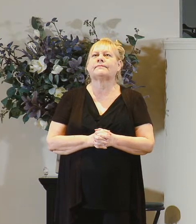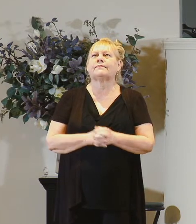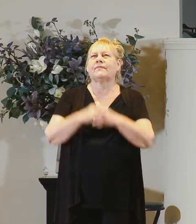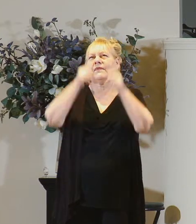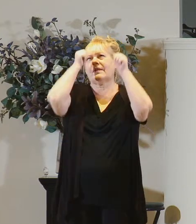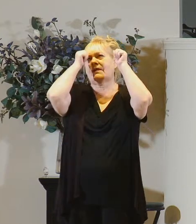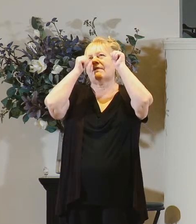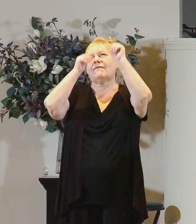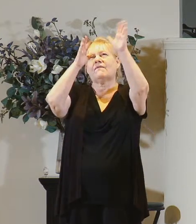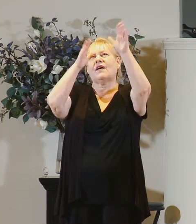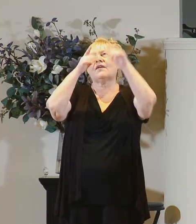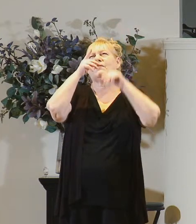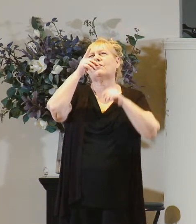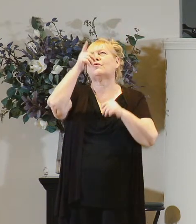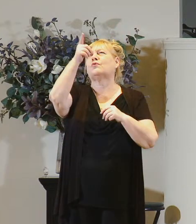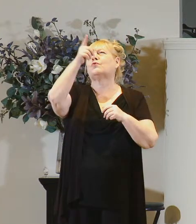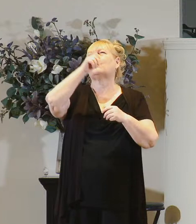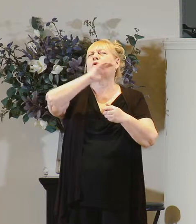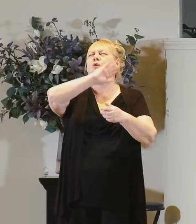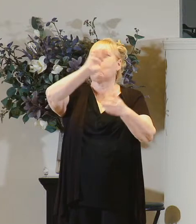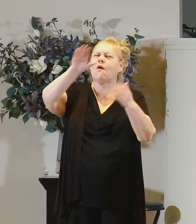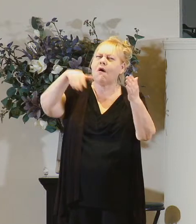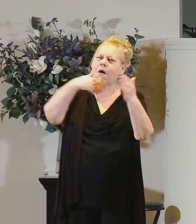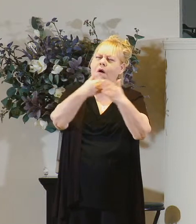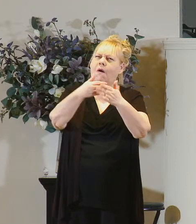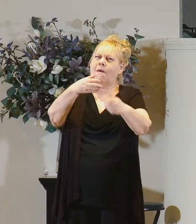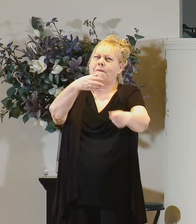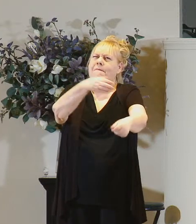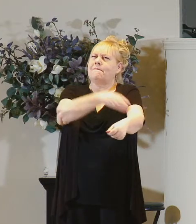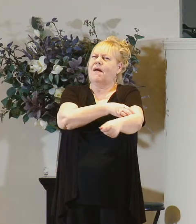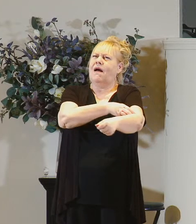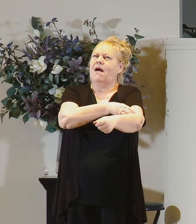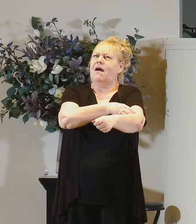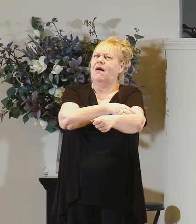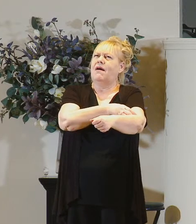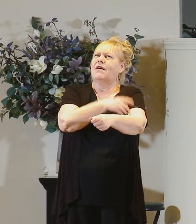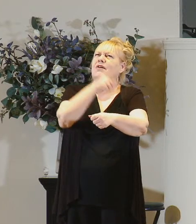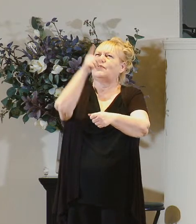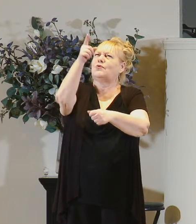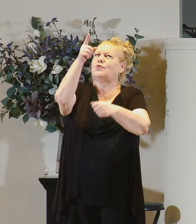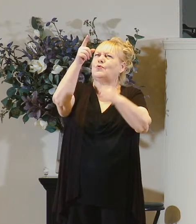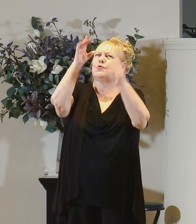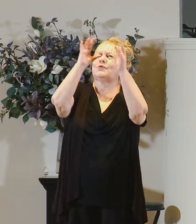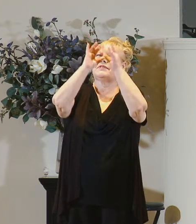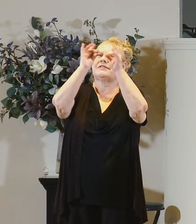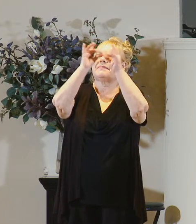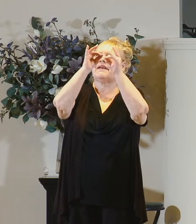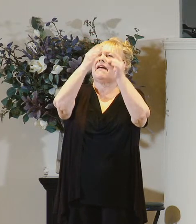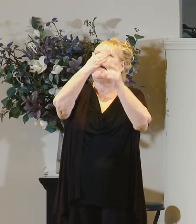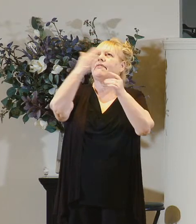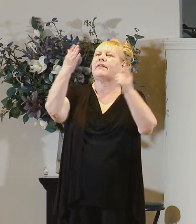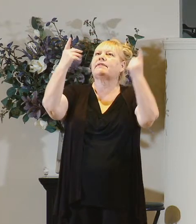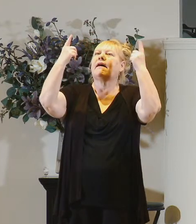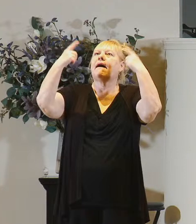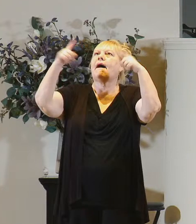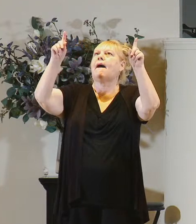father you are all powerful you speak and things happen